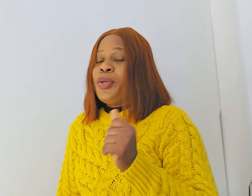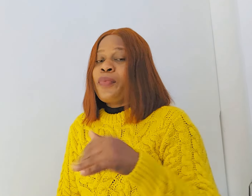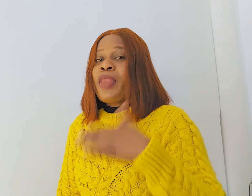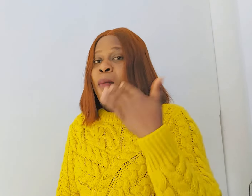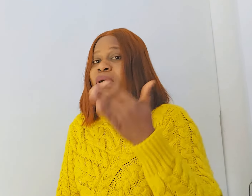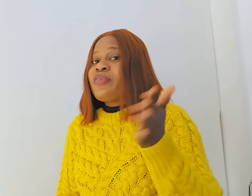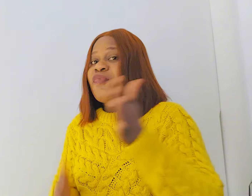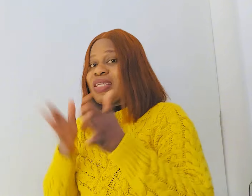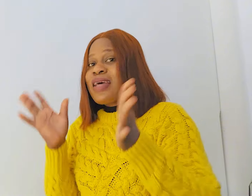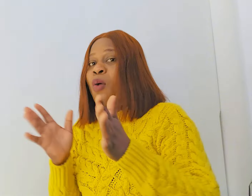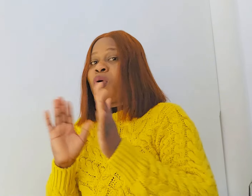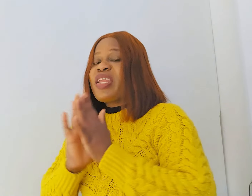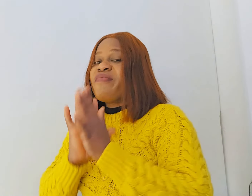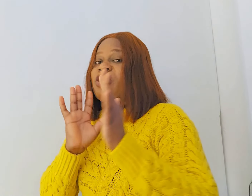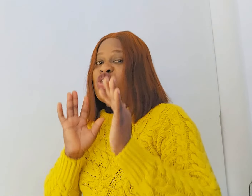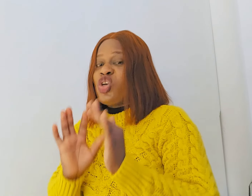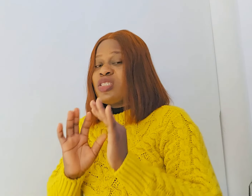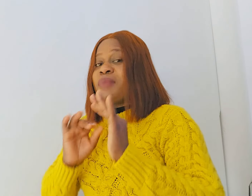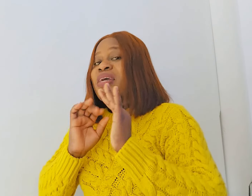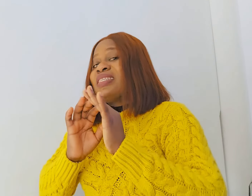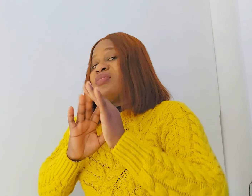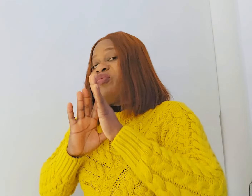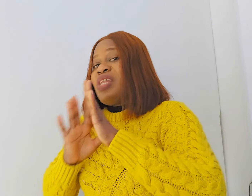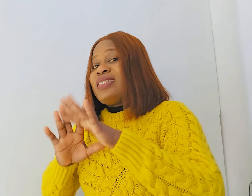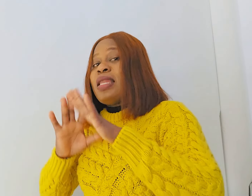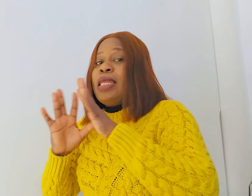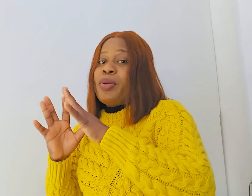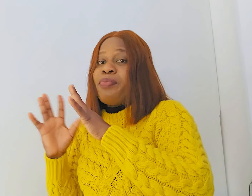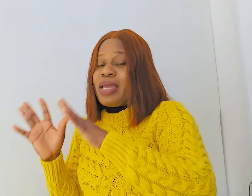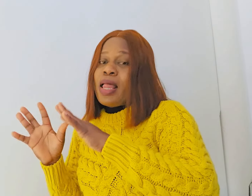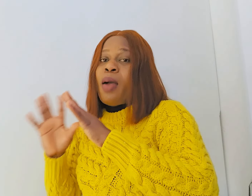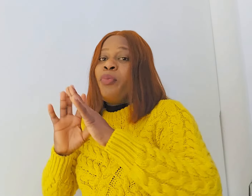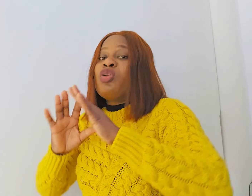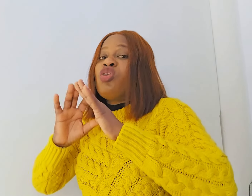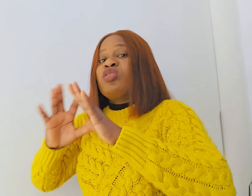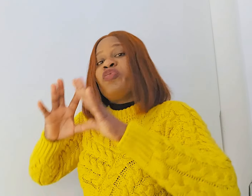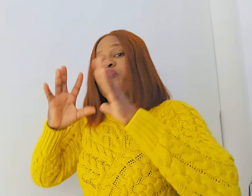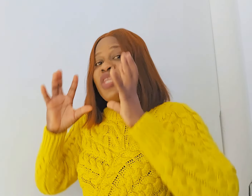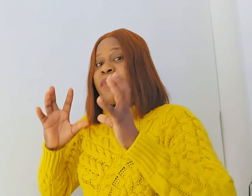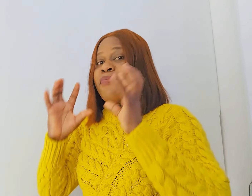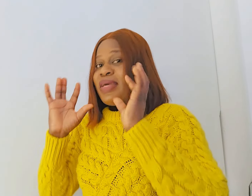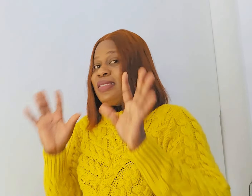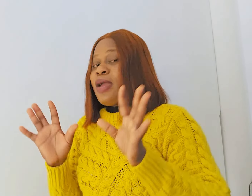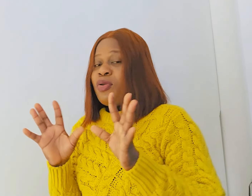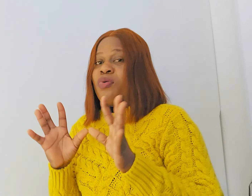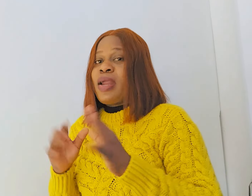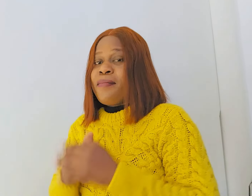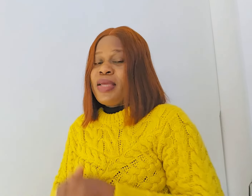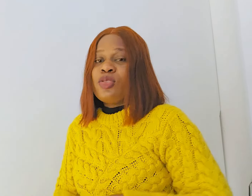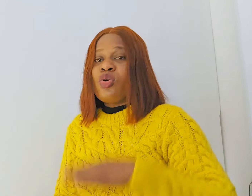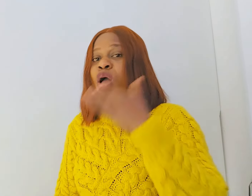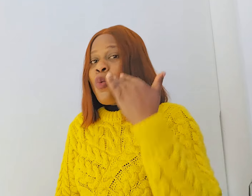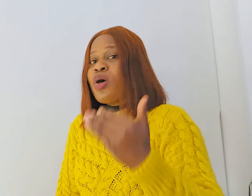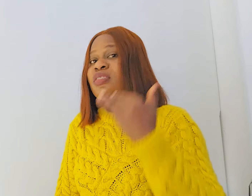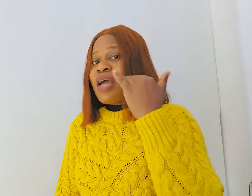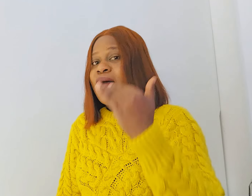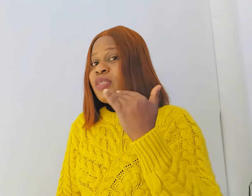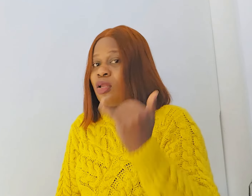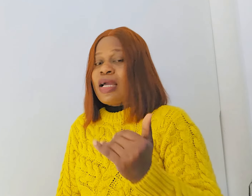know but the fatter one if it's short it makes them to feel it a little bit but not fully better you know what i mean so once you have the longer